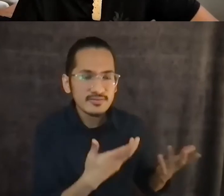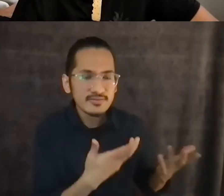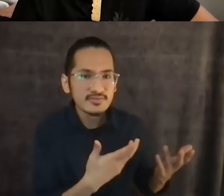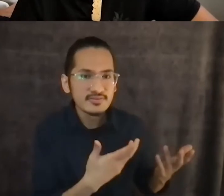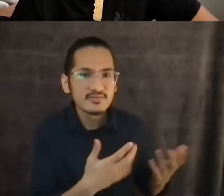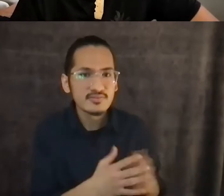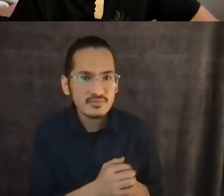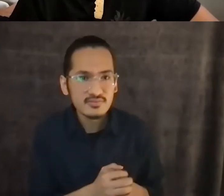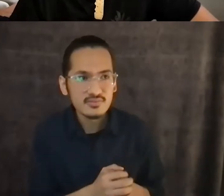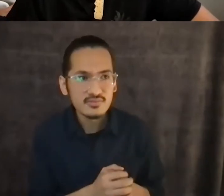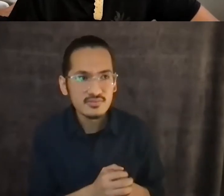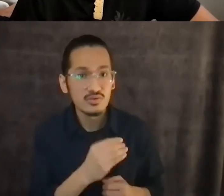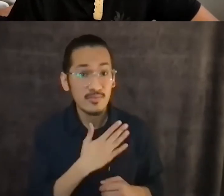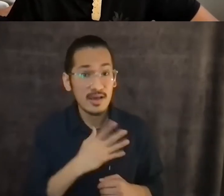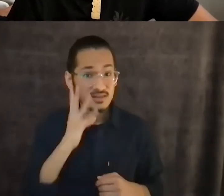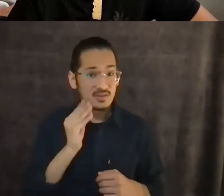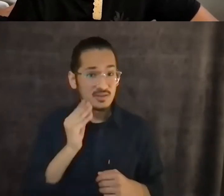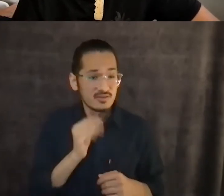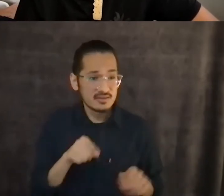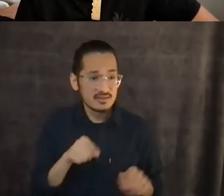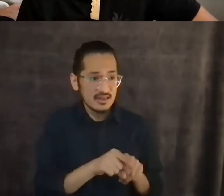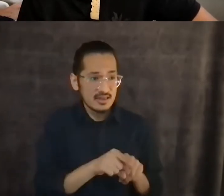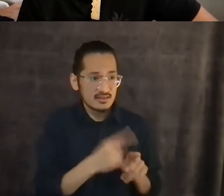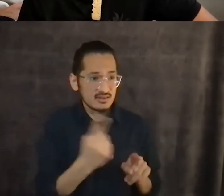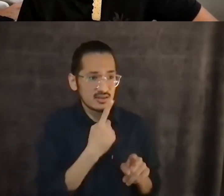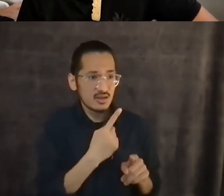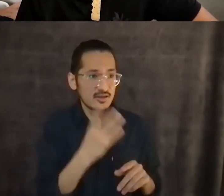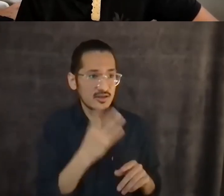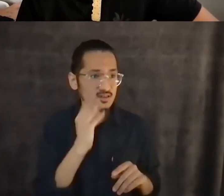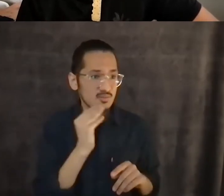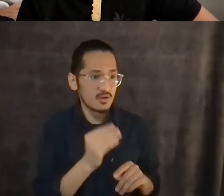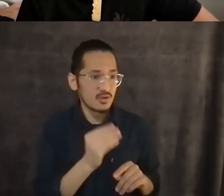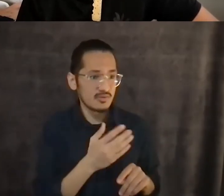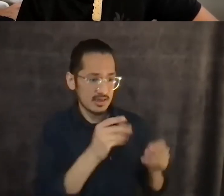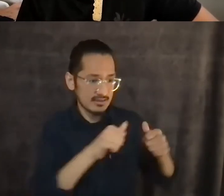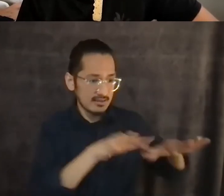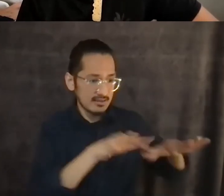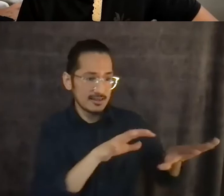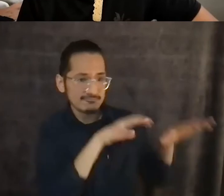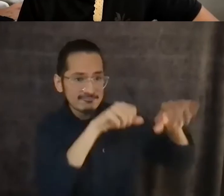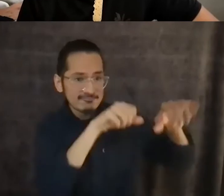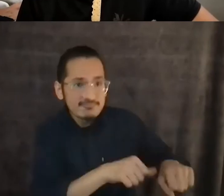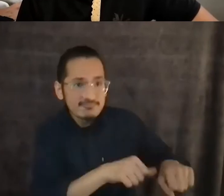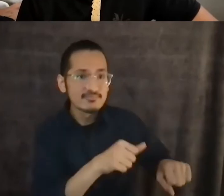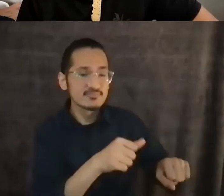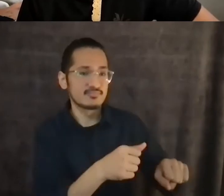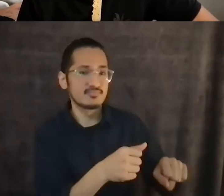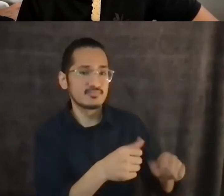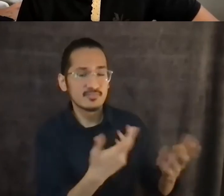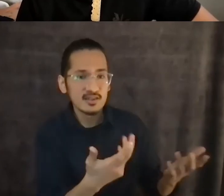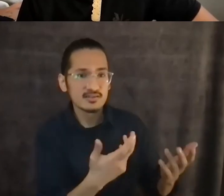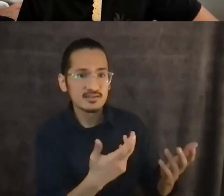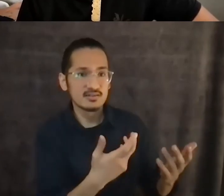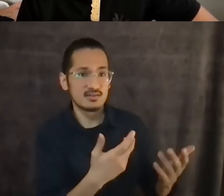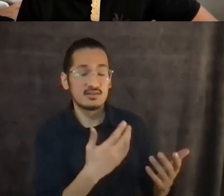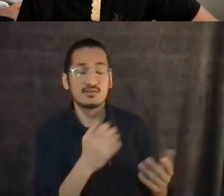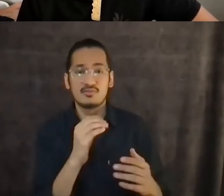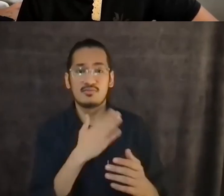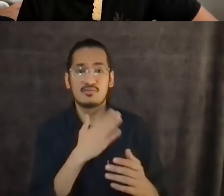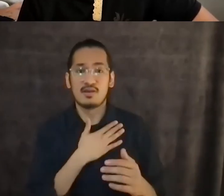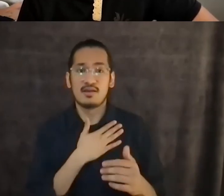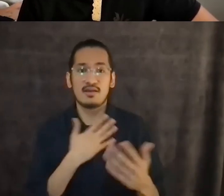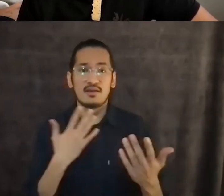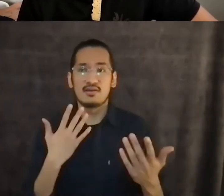indigenous people, uh, and ongoing violence to indigenous people. Uh, the, the most important approach is making community,